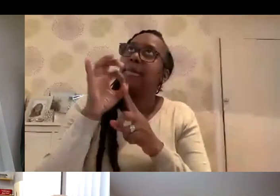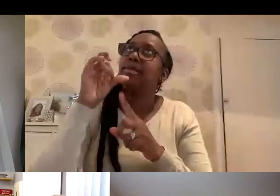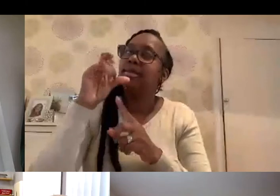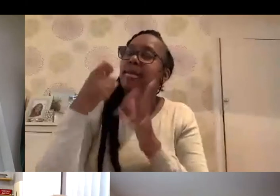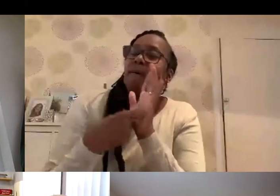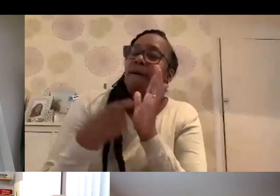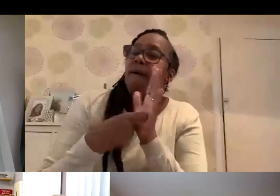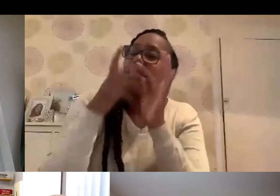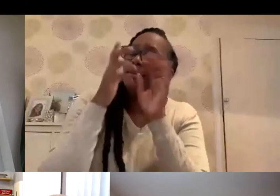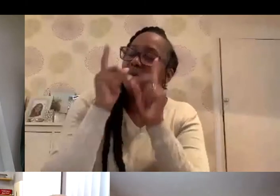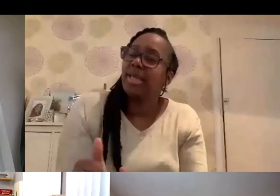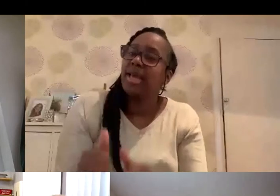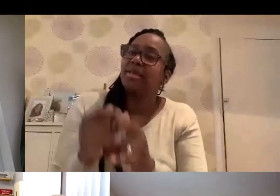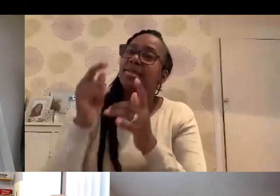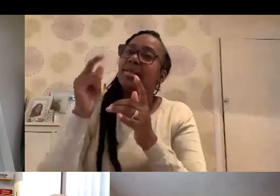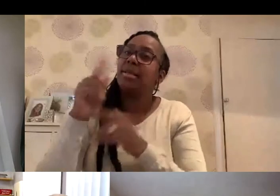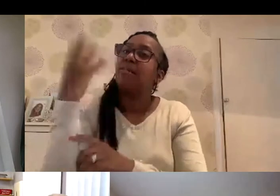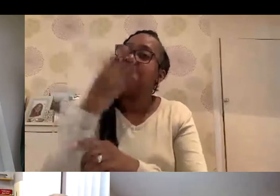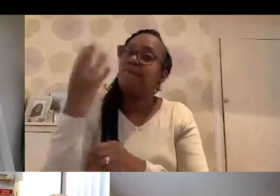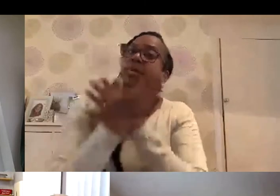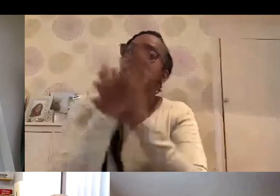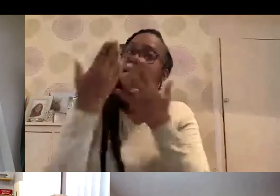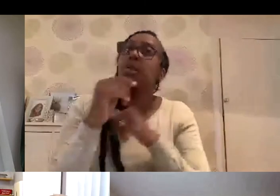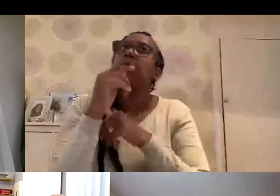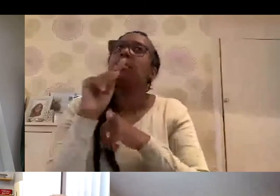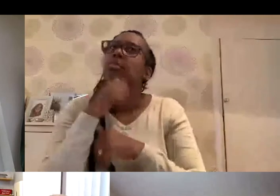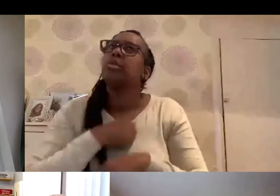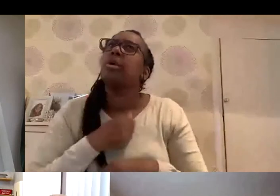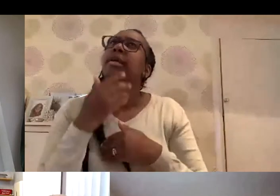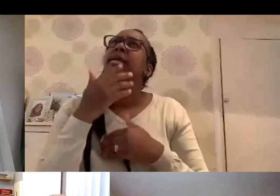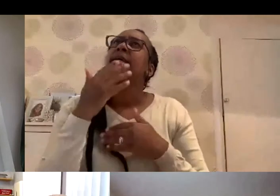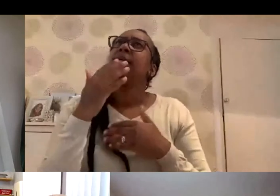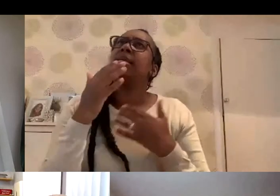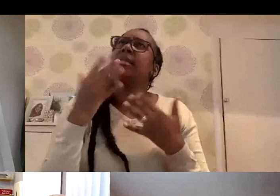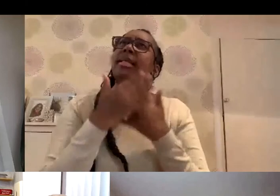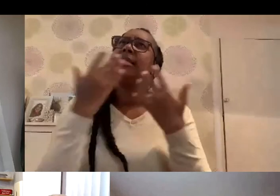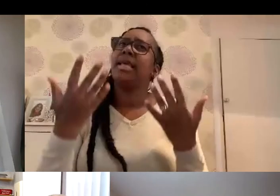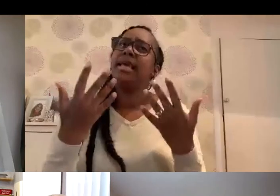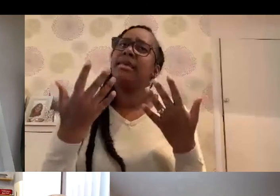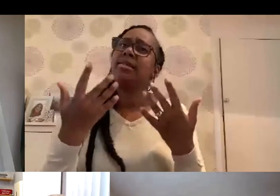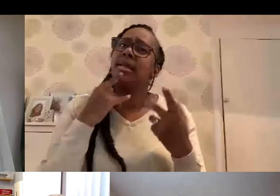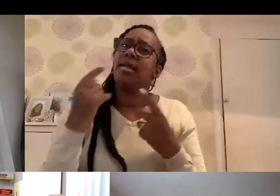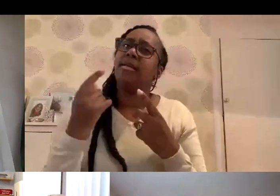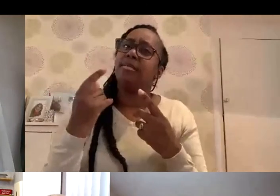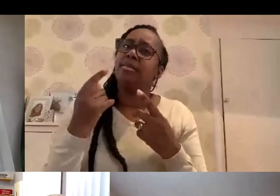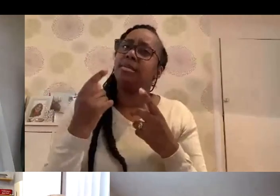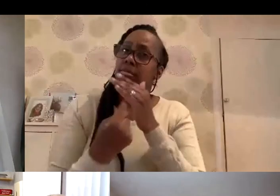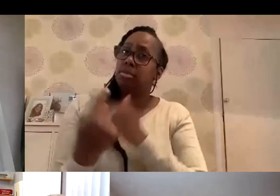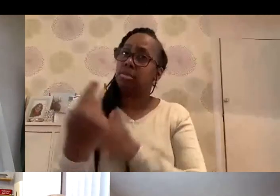they've done the 14 days, 10 days isolation. They can come back to work. Does that make sense?